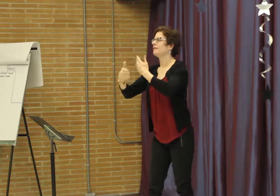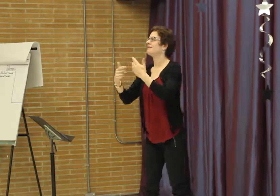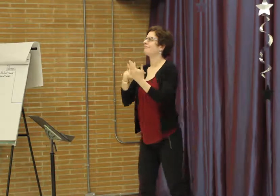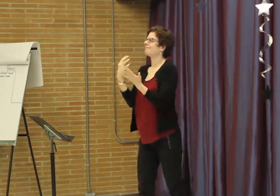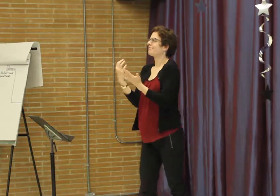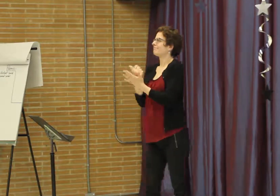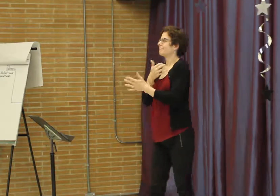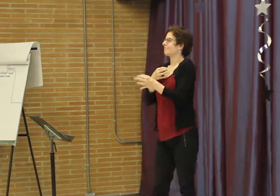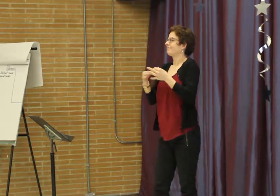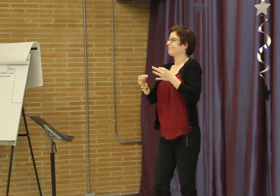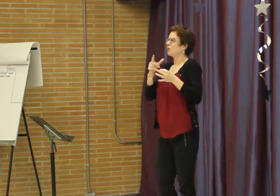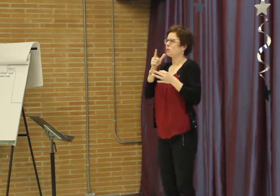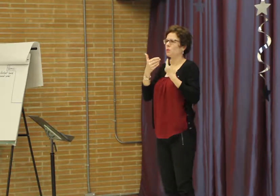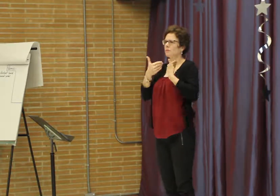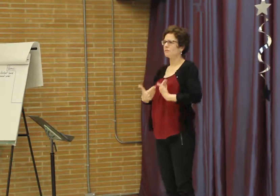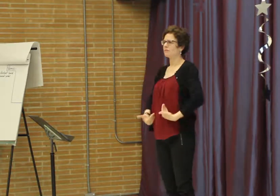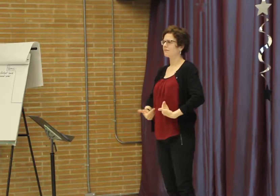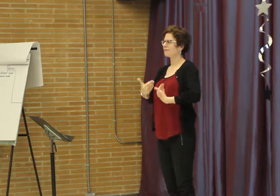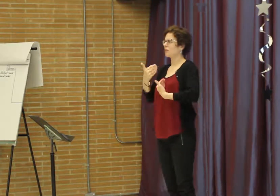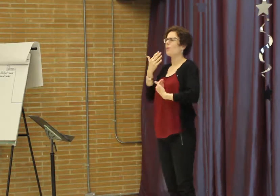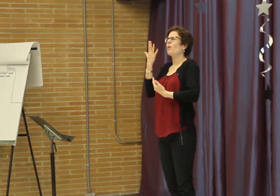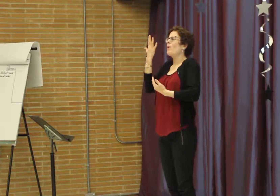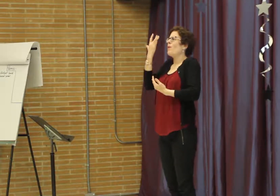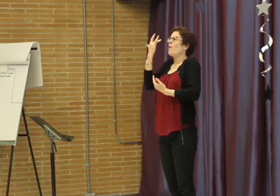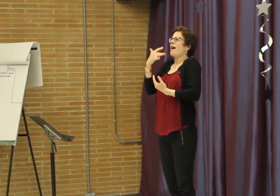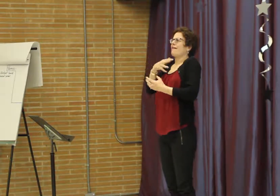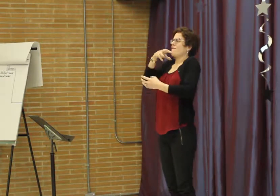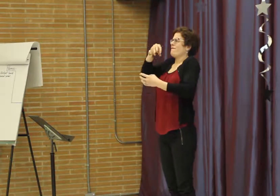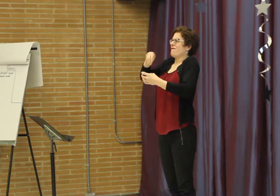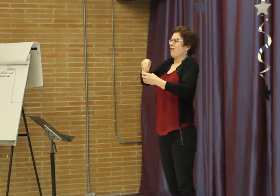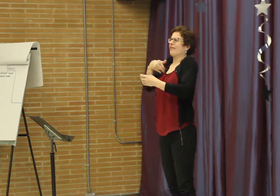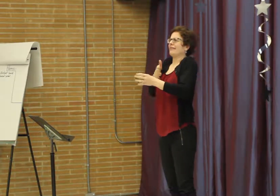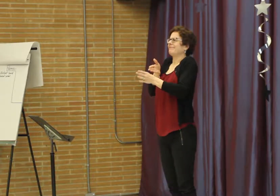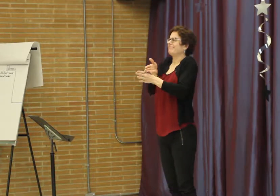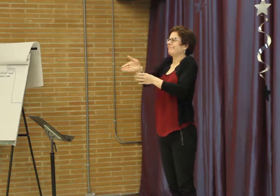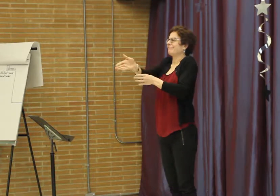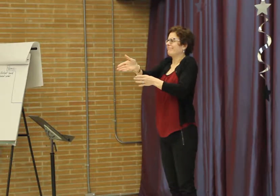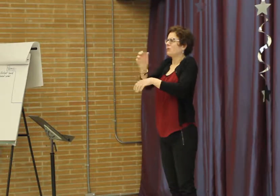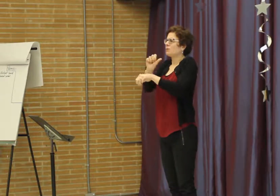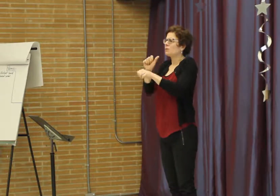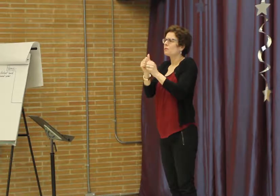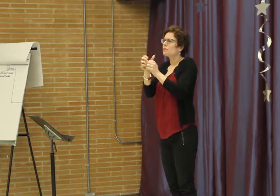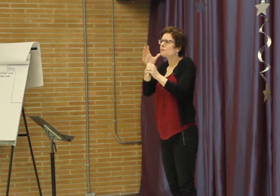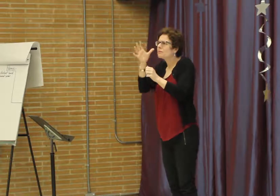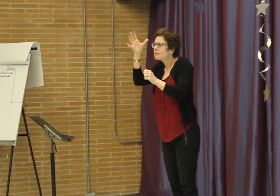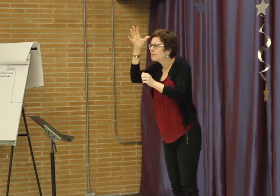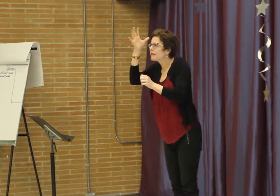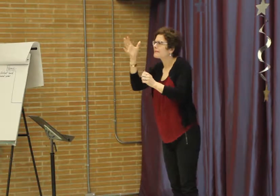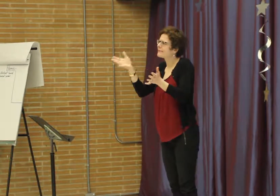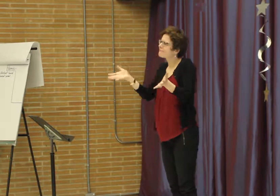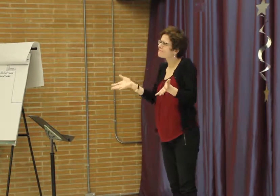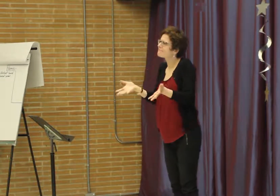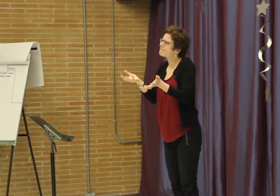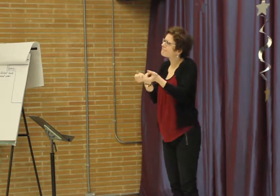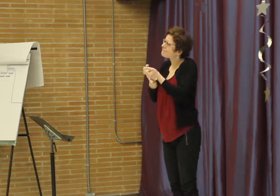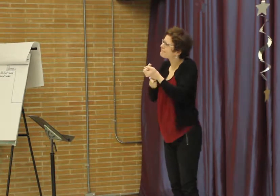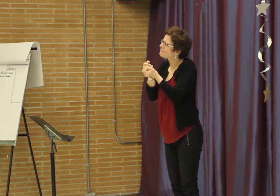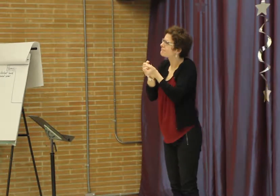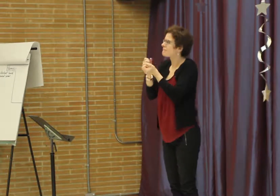Before I get into my research, I'd like to give a bit of background as to who I am and how I became involved in the field of working with parents